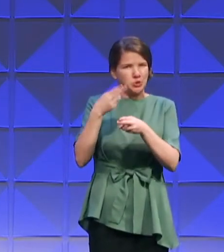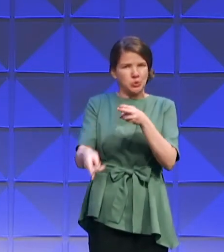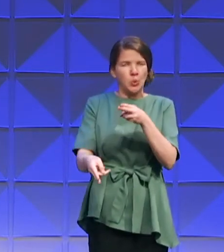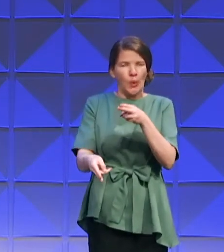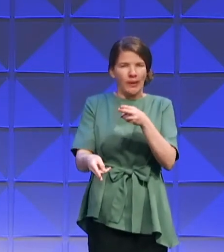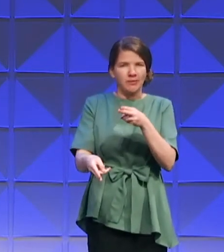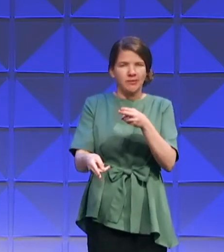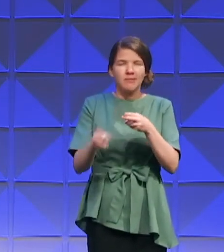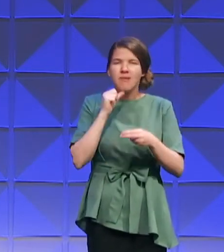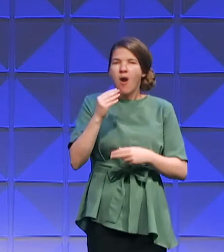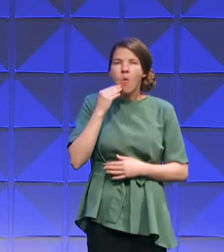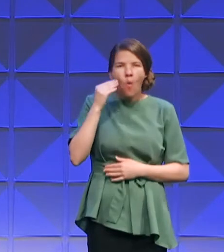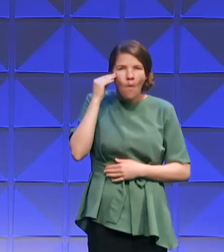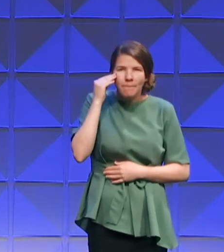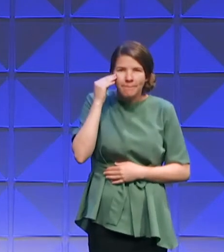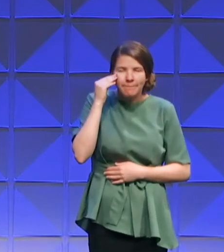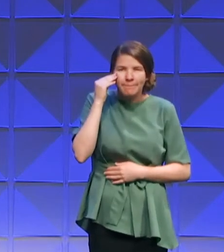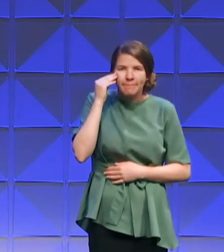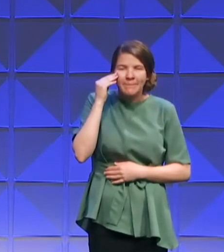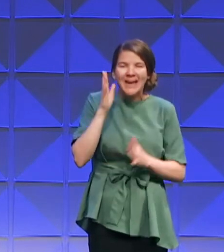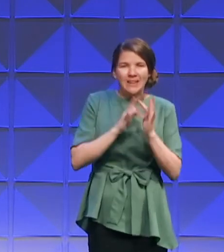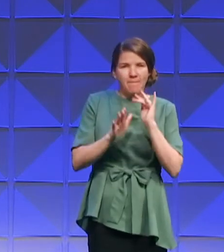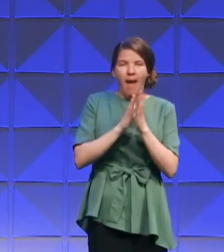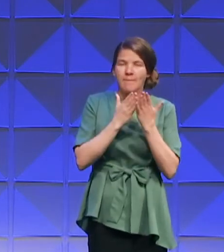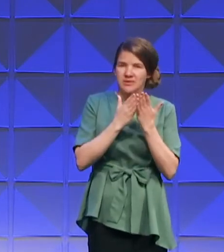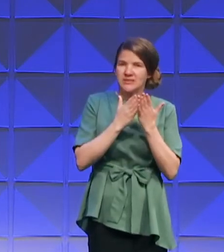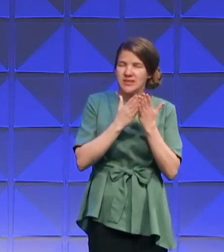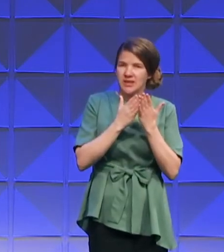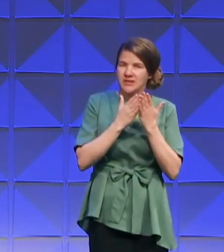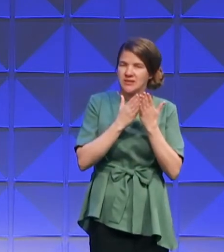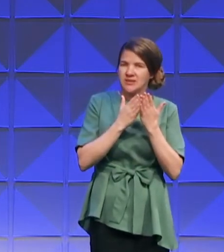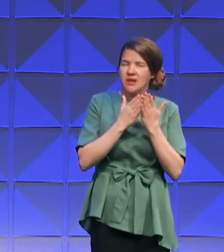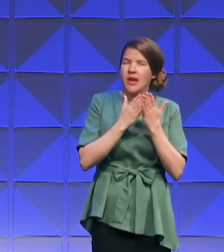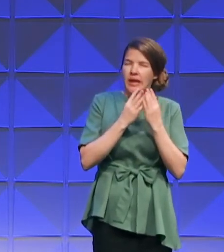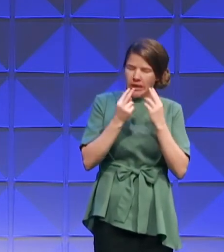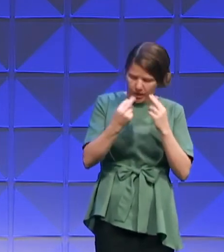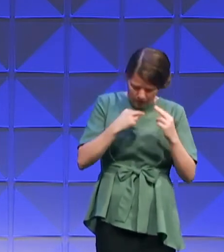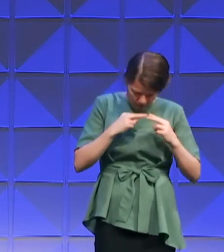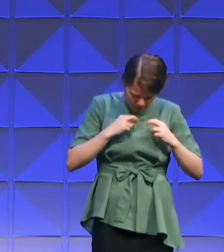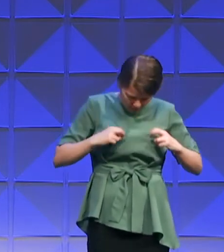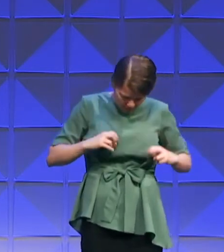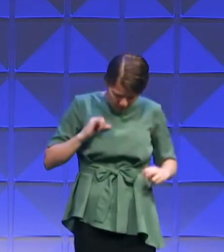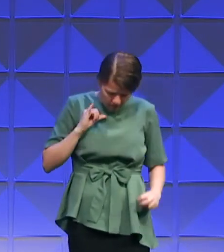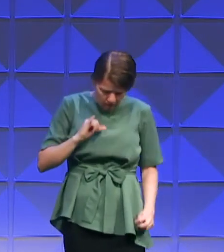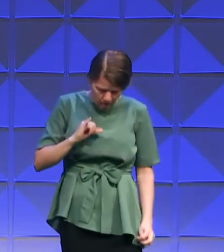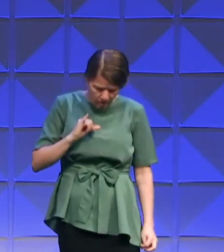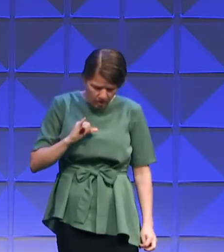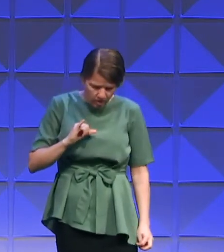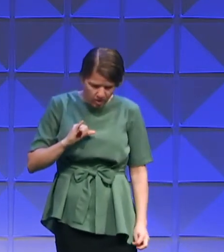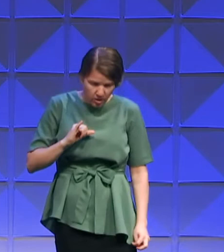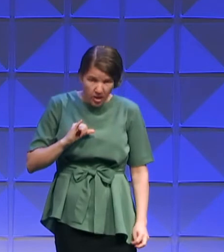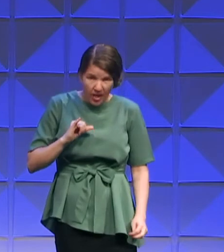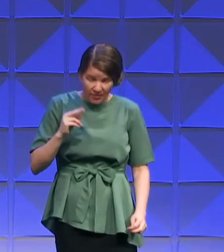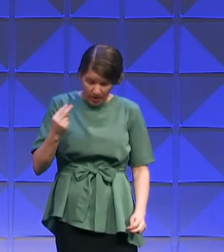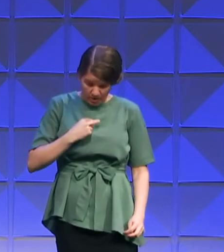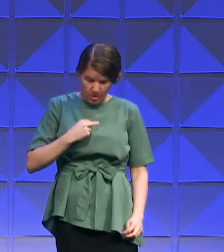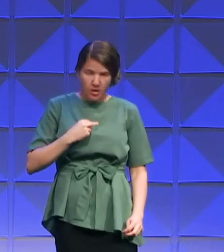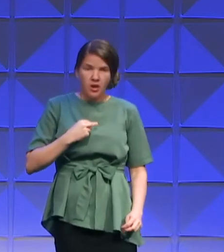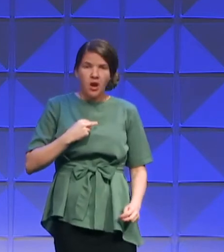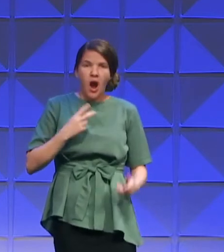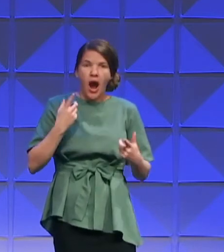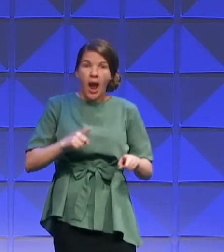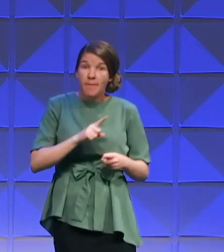Bible says that he came to himself, and when he came to himself, he was in a pig pen, and he realized,